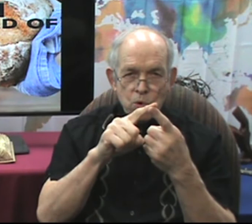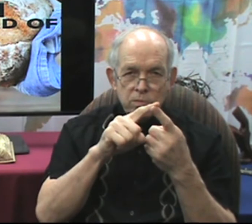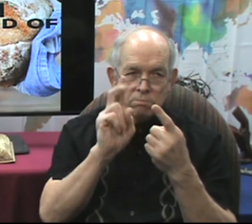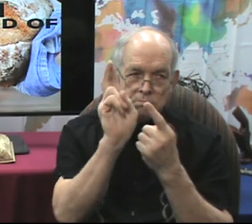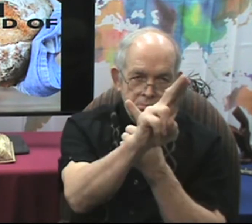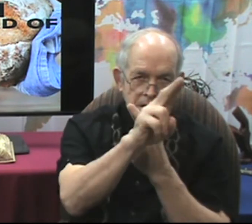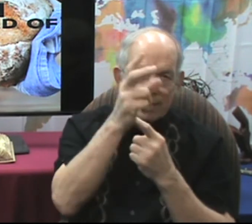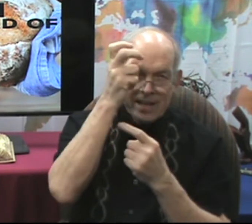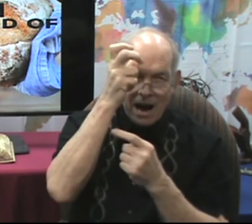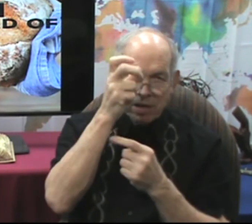devil.